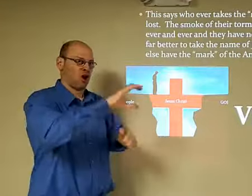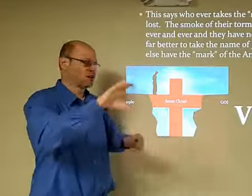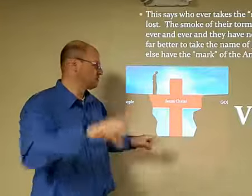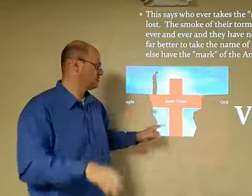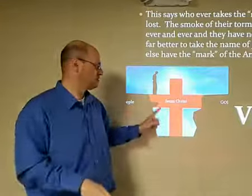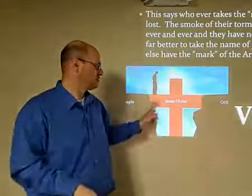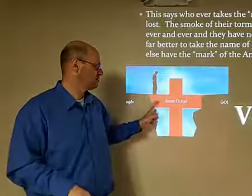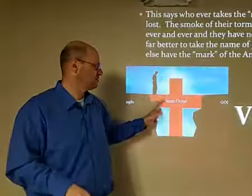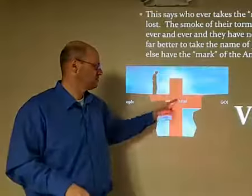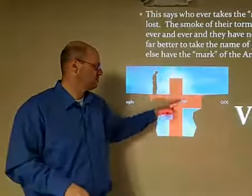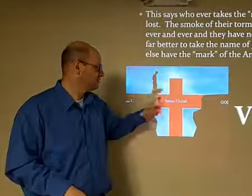brimstone it burn eternity